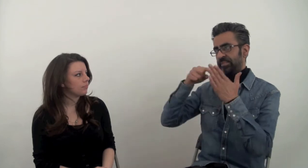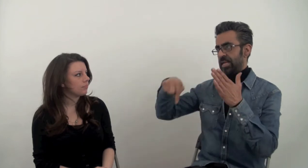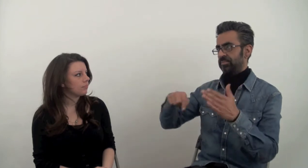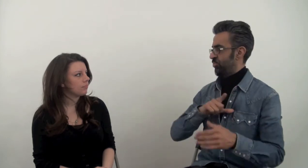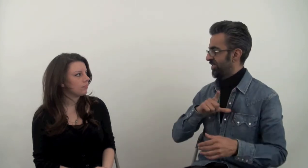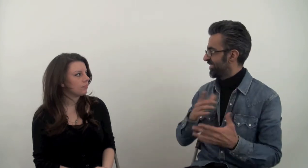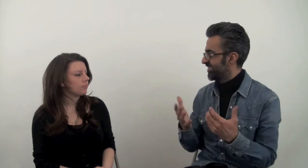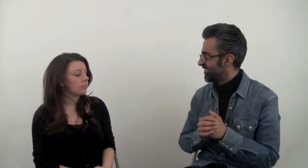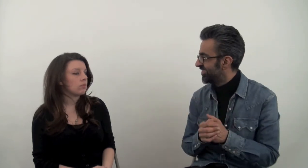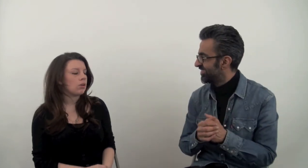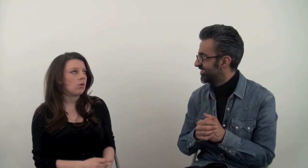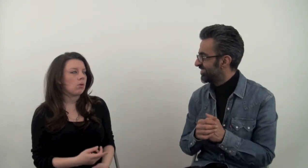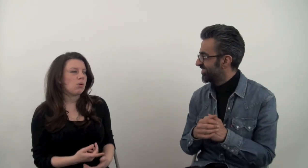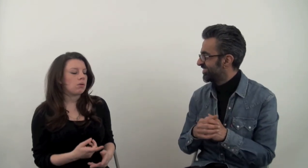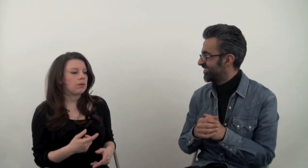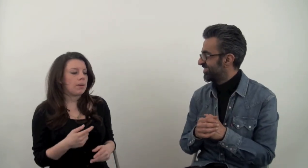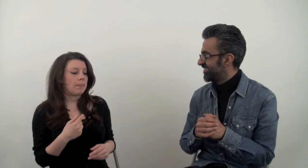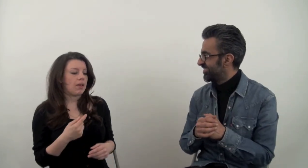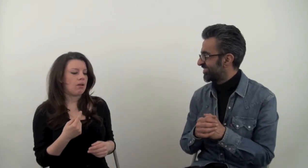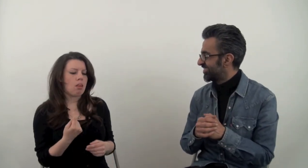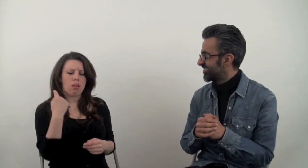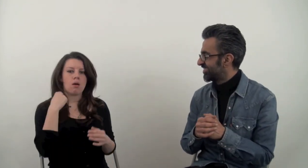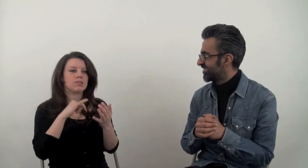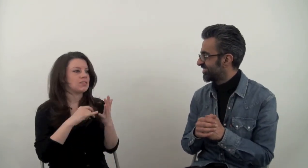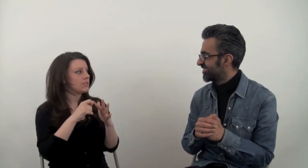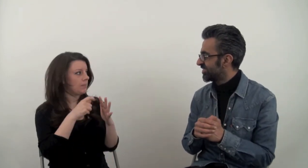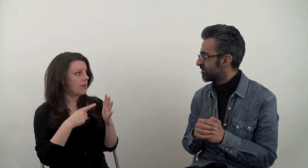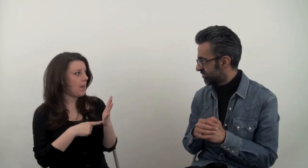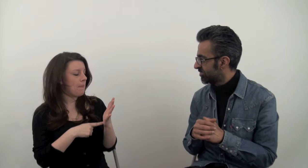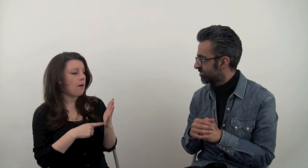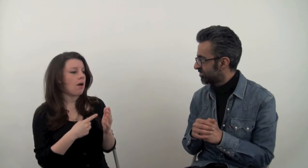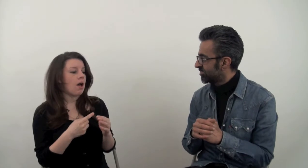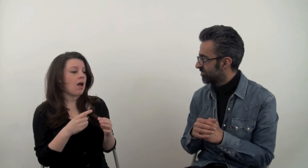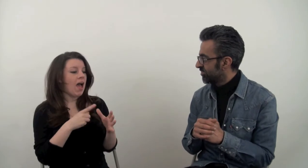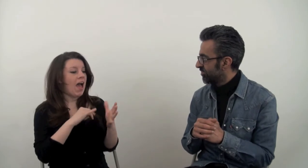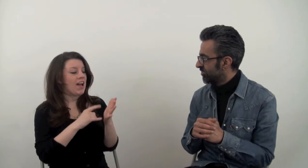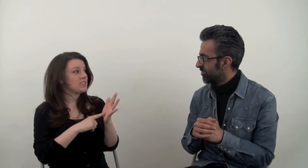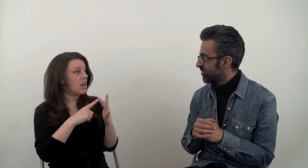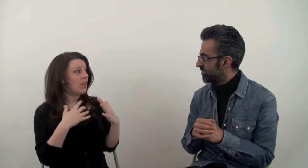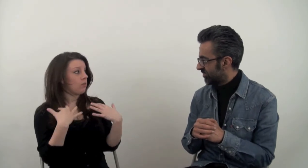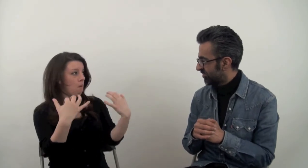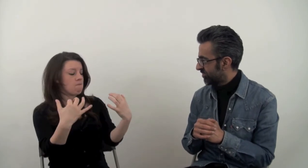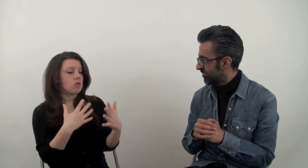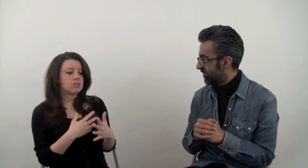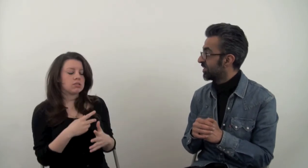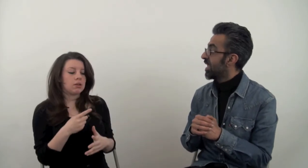So why did you decide to do this? Why did you decide to come here? at the ASLE conference,